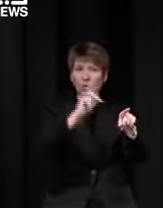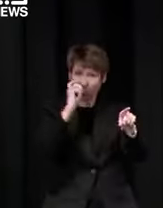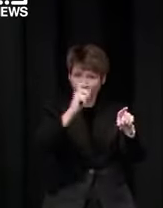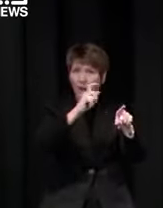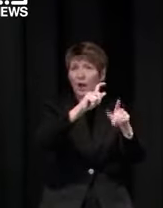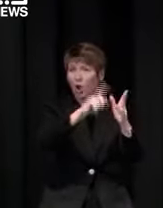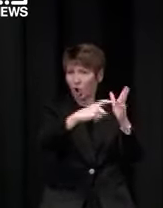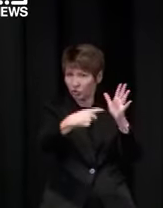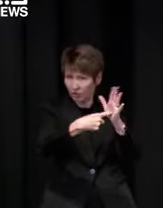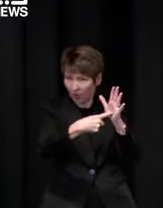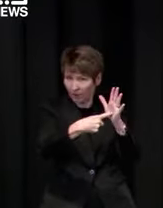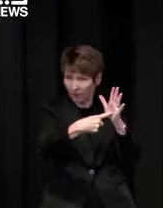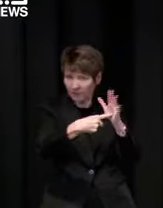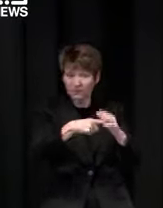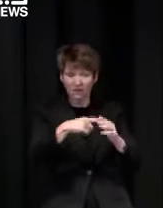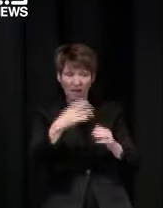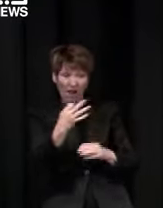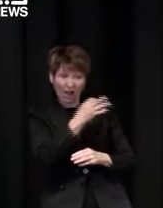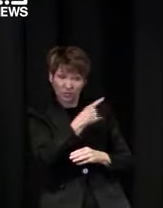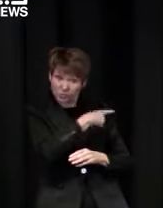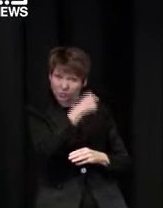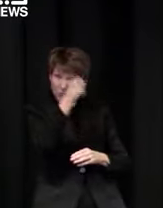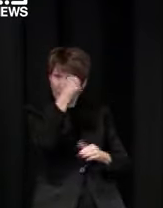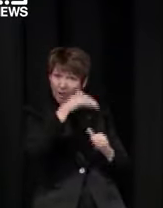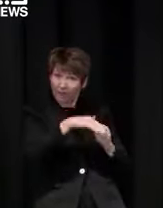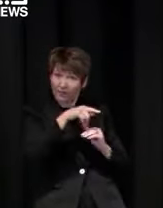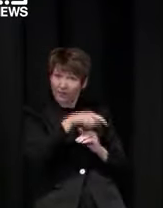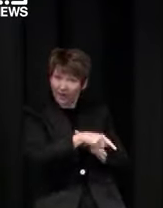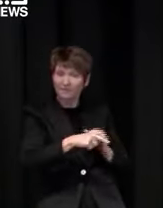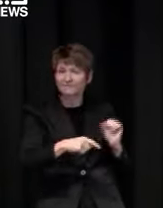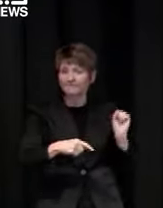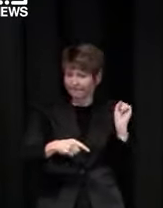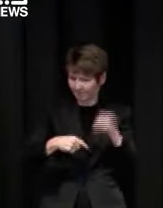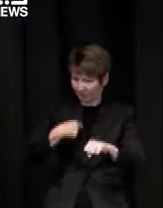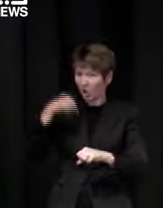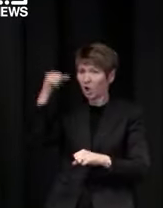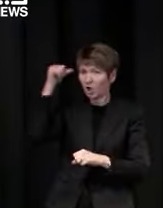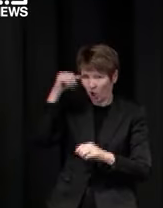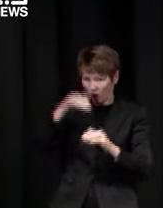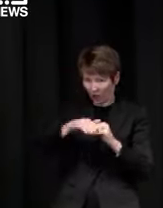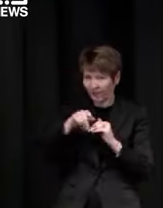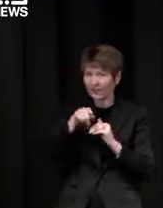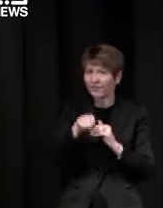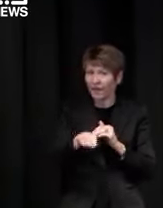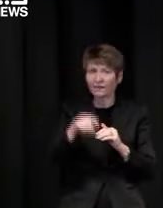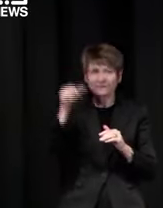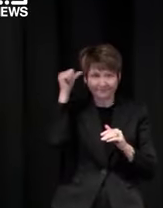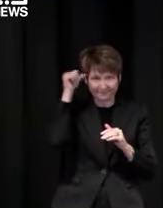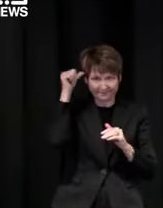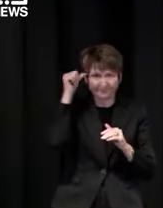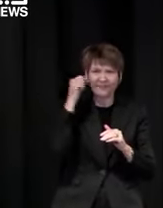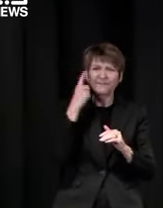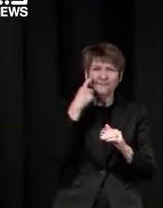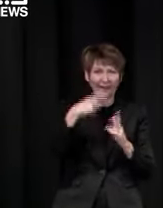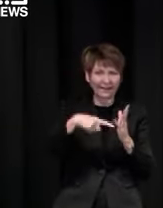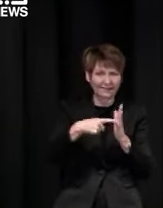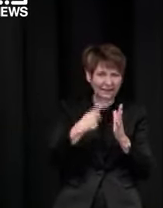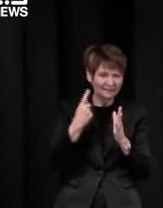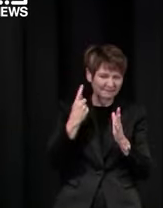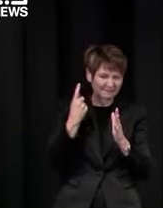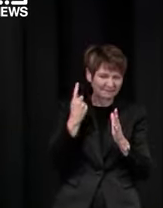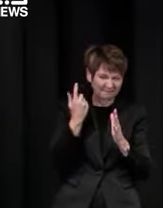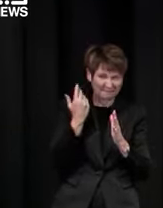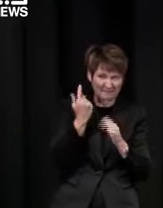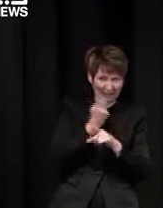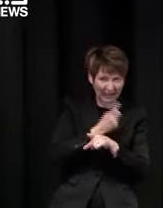certainty even just in the last few days than we had wednesday tuesday wednesday thursday last week when jaron and i spoke not through a sense of criticism just to